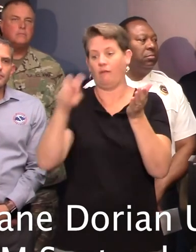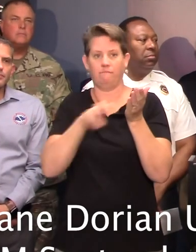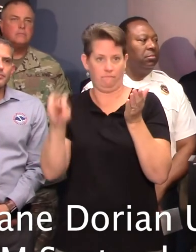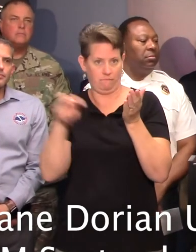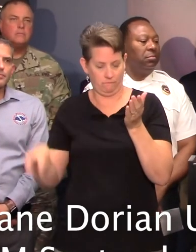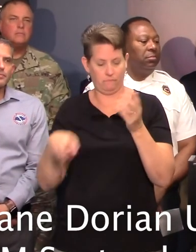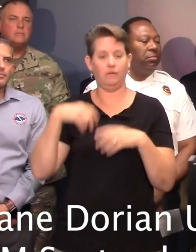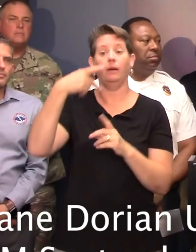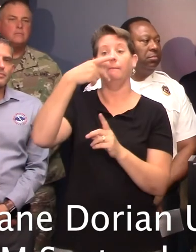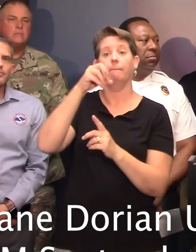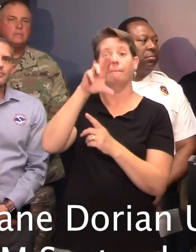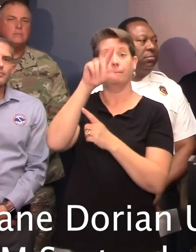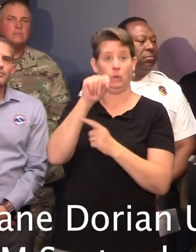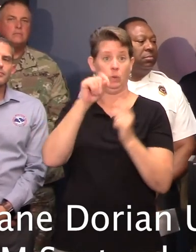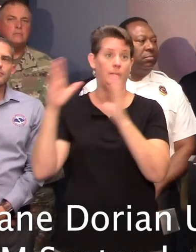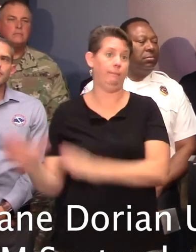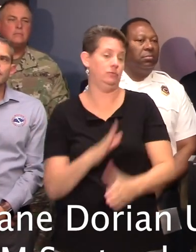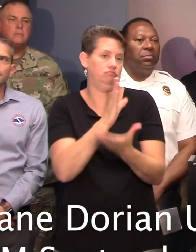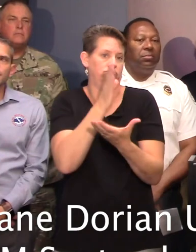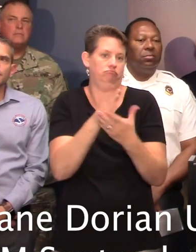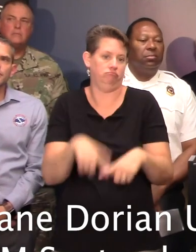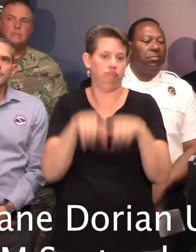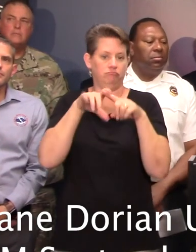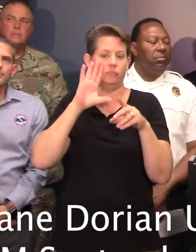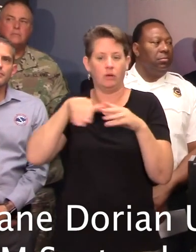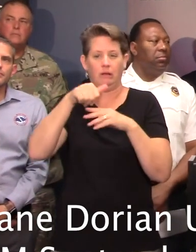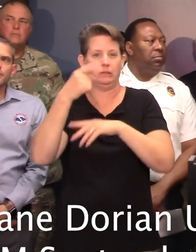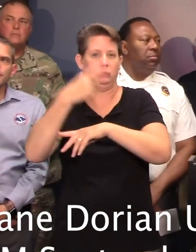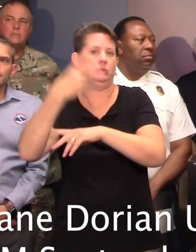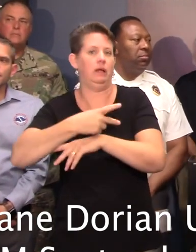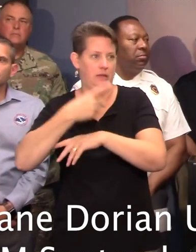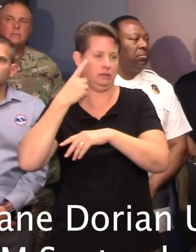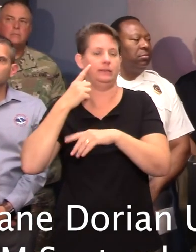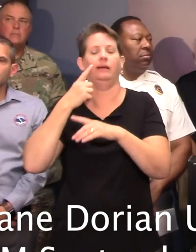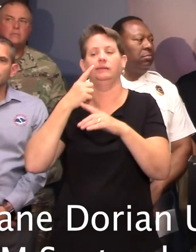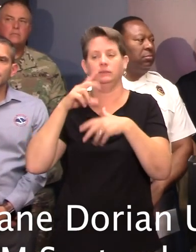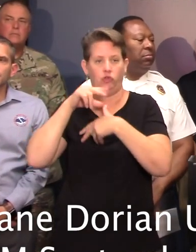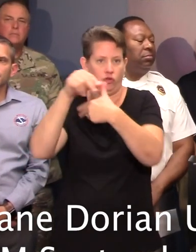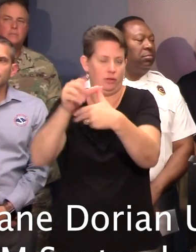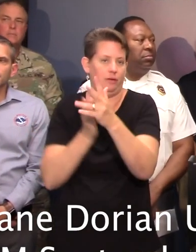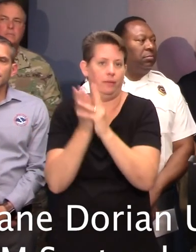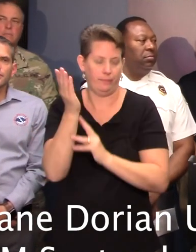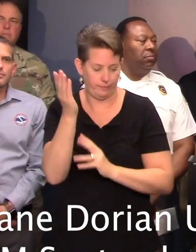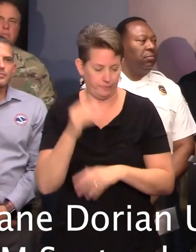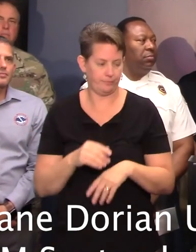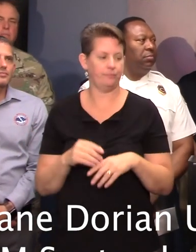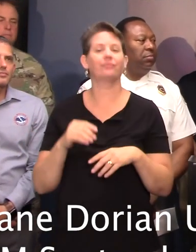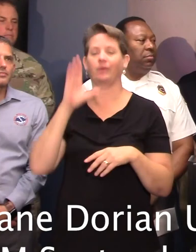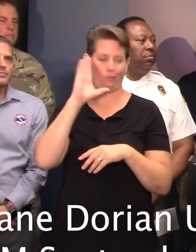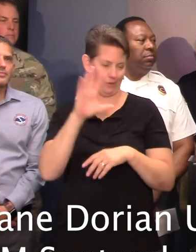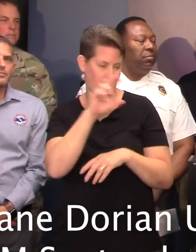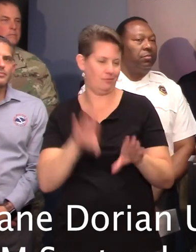The port is actually planning on ceasing operations for the next couple of days as the storm comes through and then they, of course, will